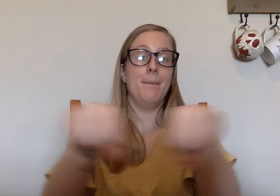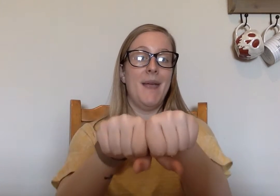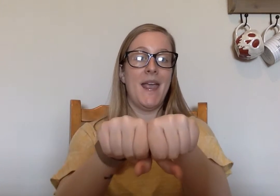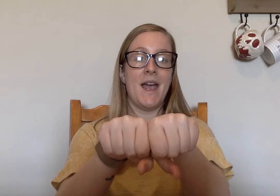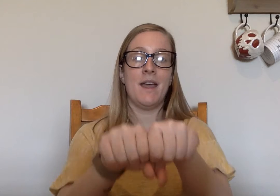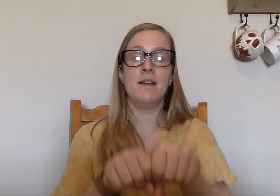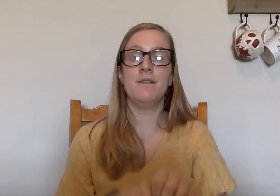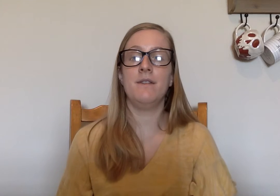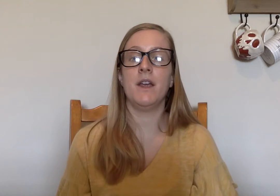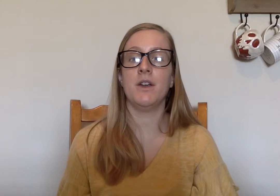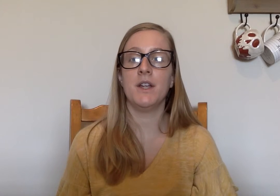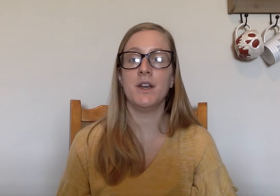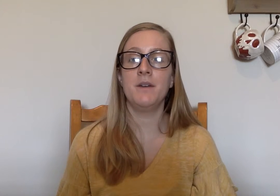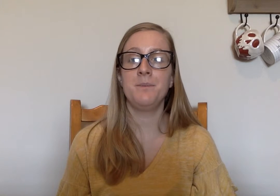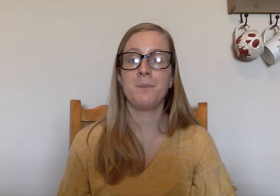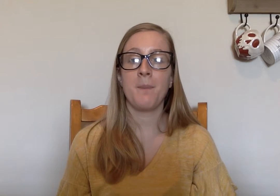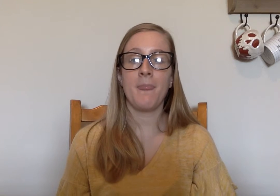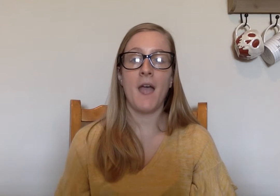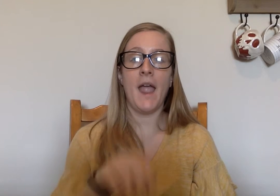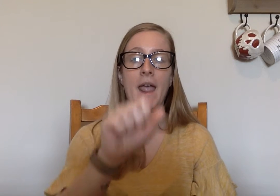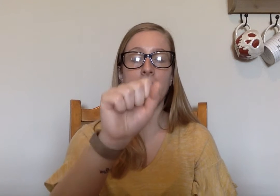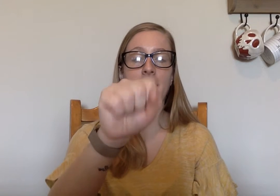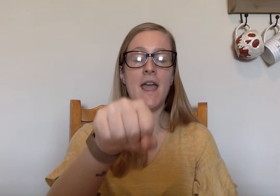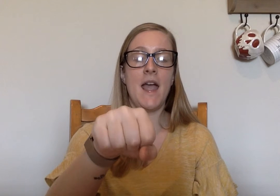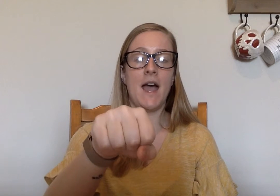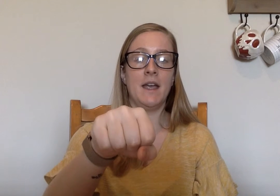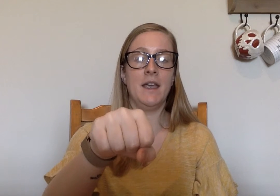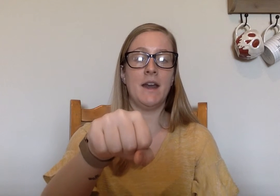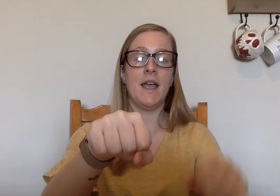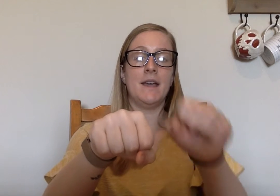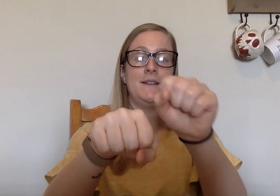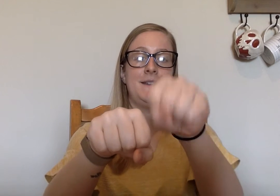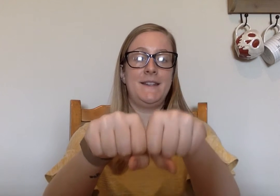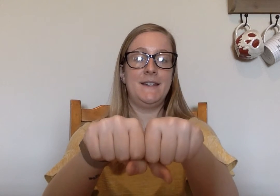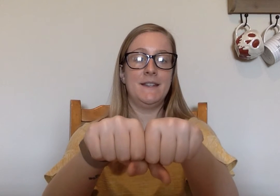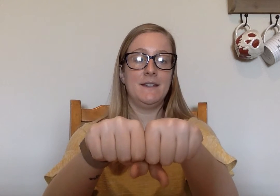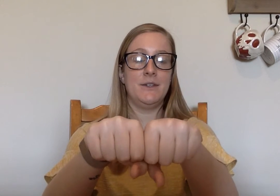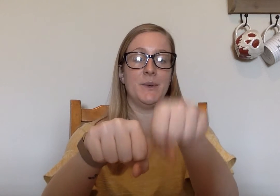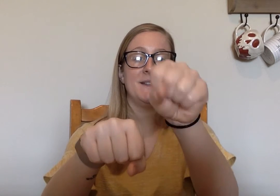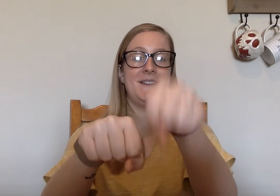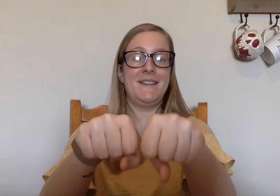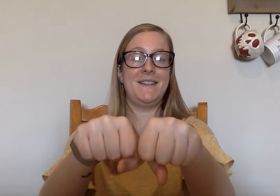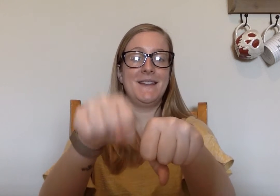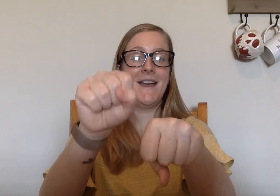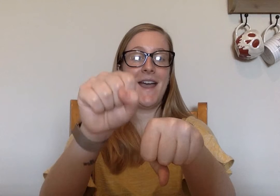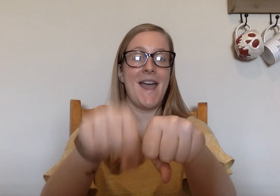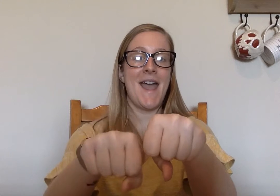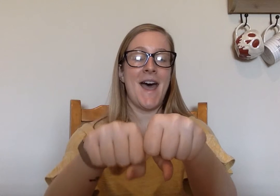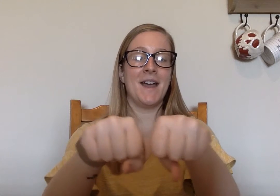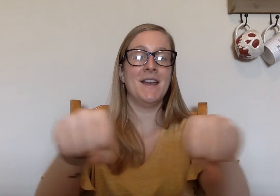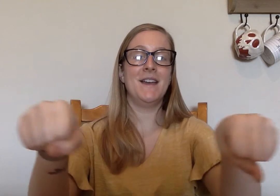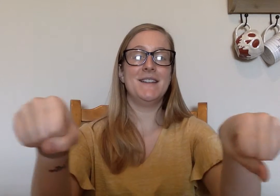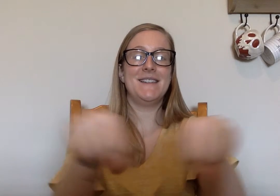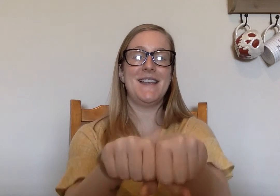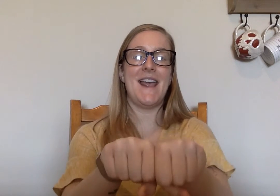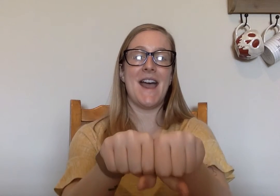Man. Very good. I have ag and I add T to it. Ag. Tag.